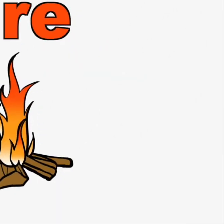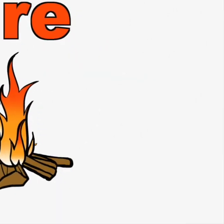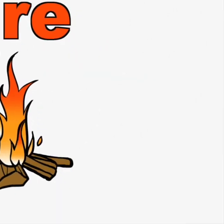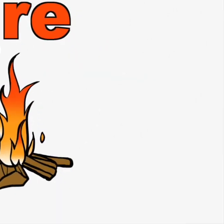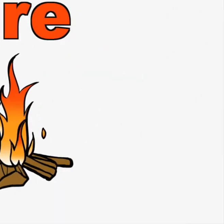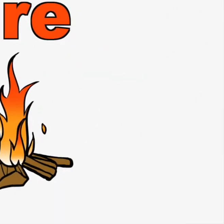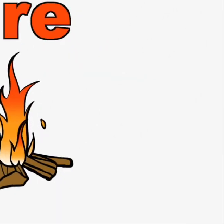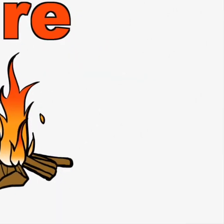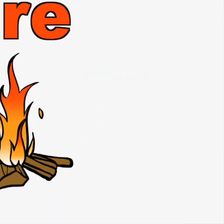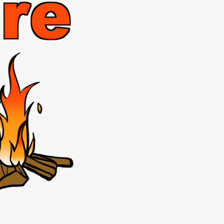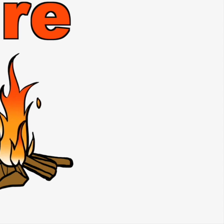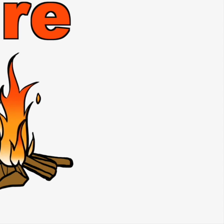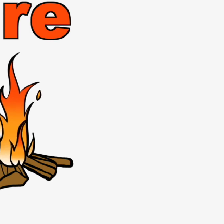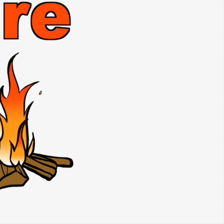Fire, fire.